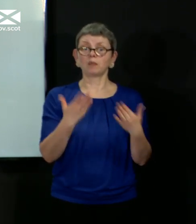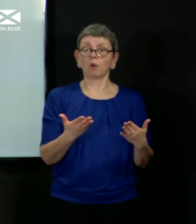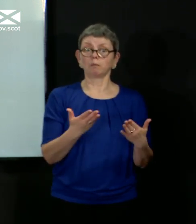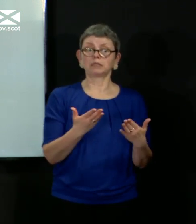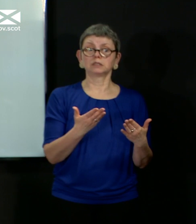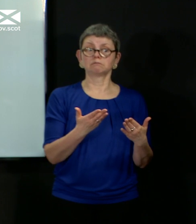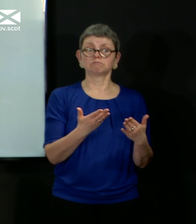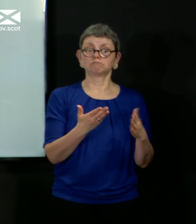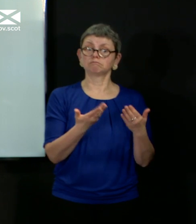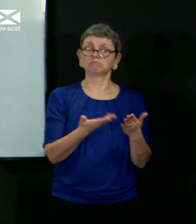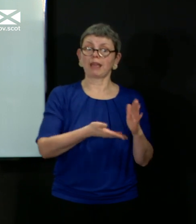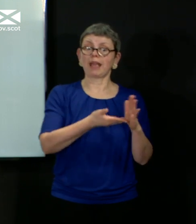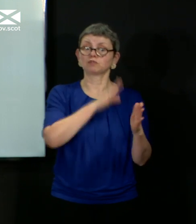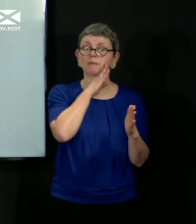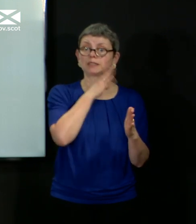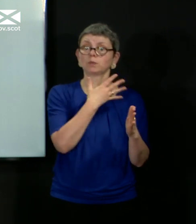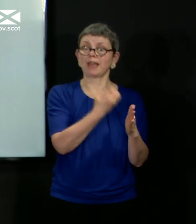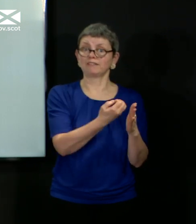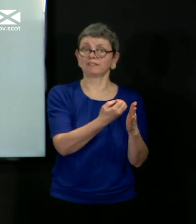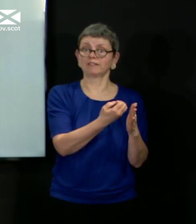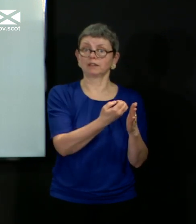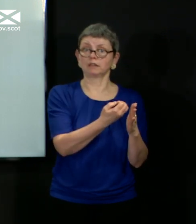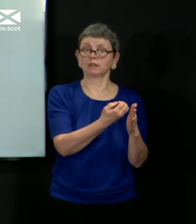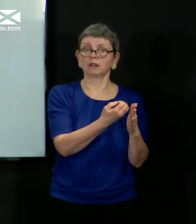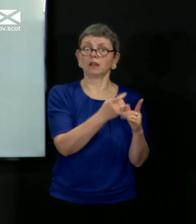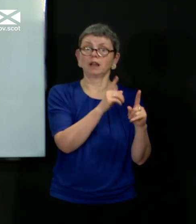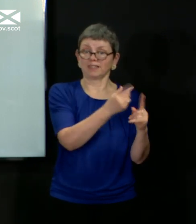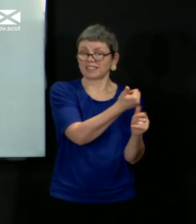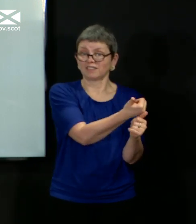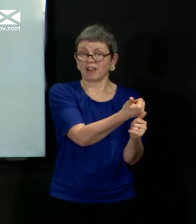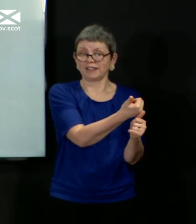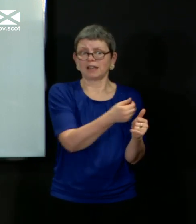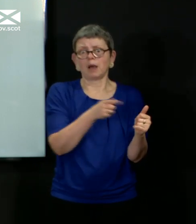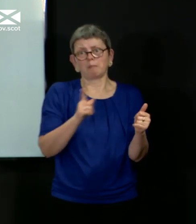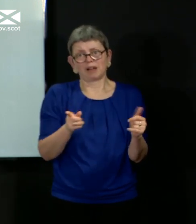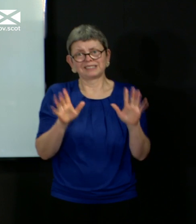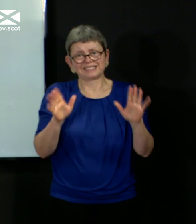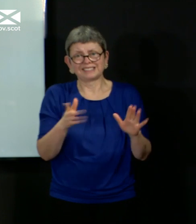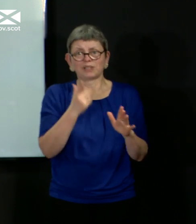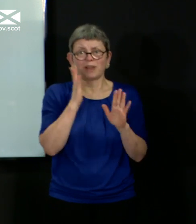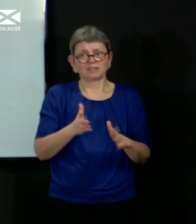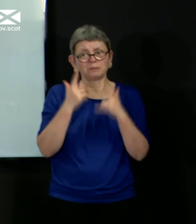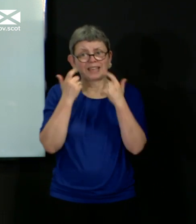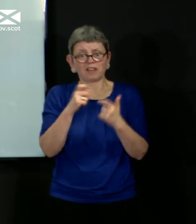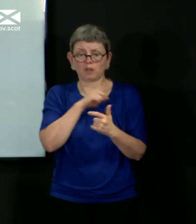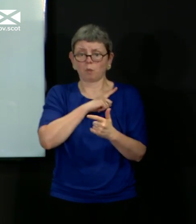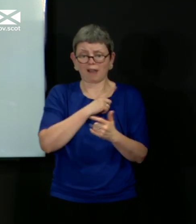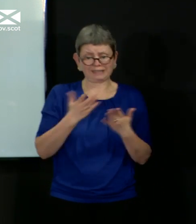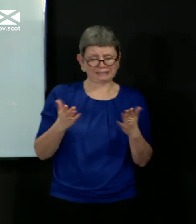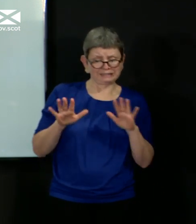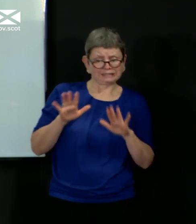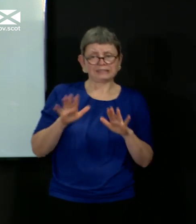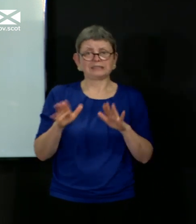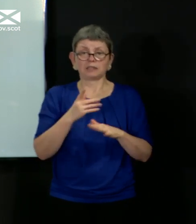is as the numbers are fragile and we need to protect that headroom as we continue to see how the